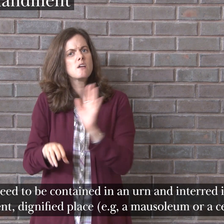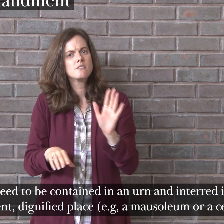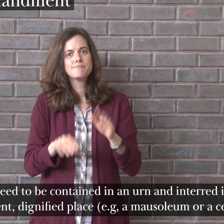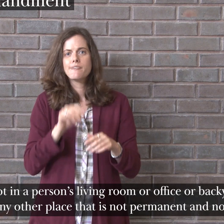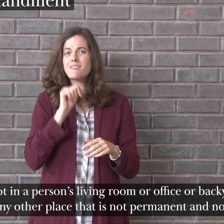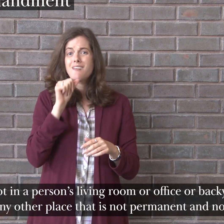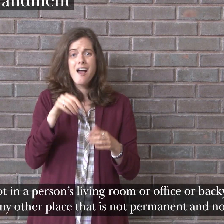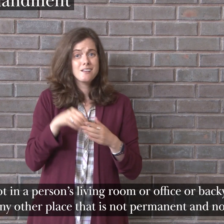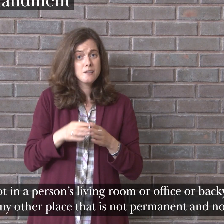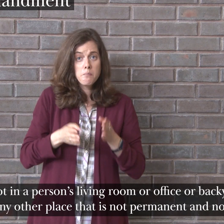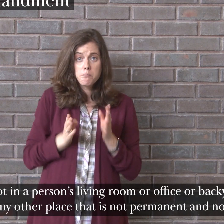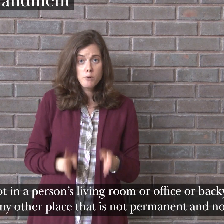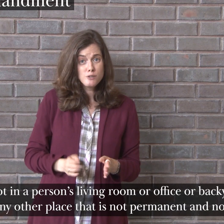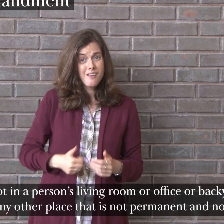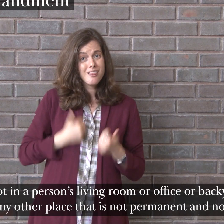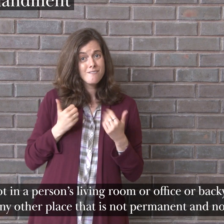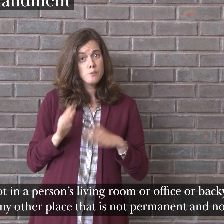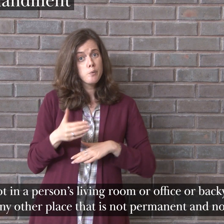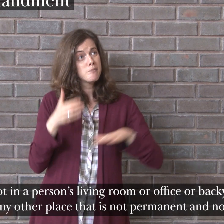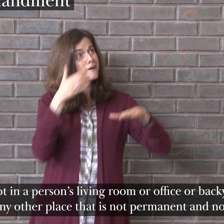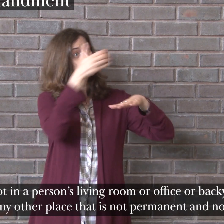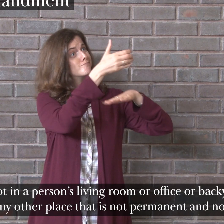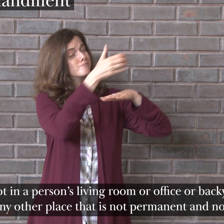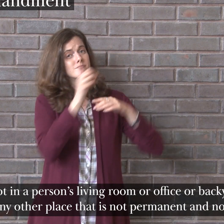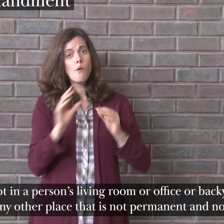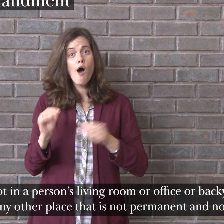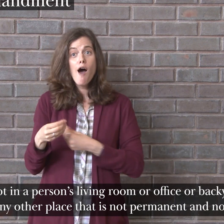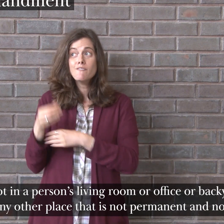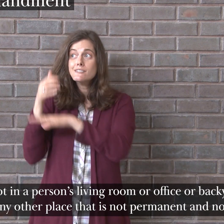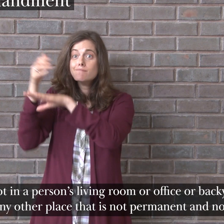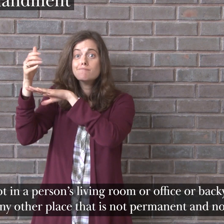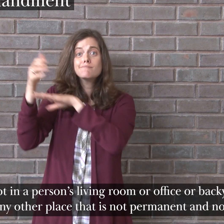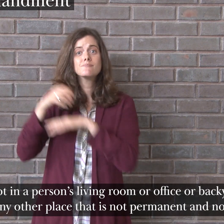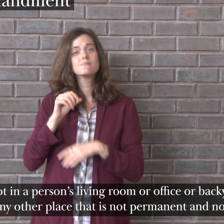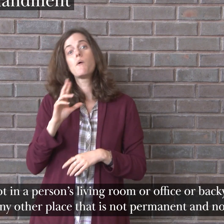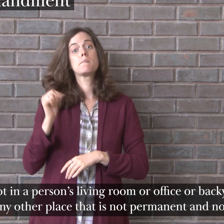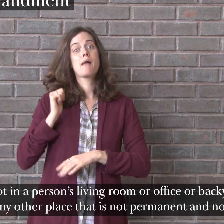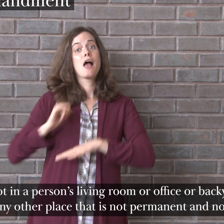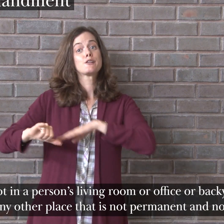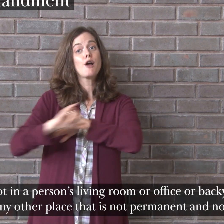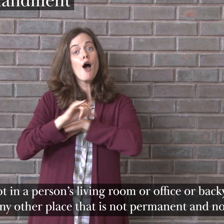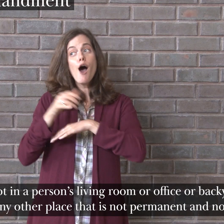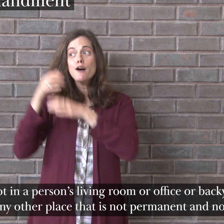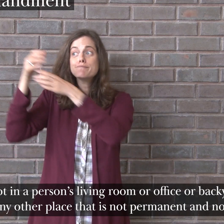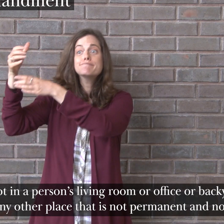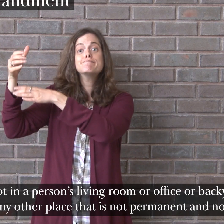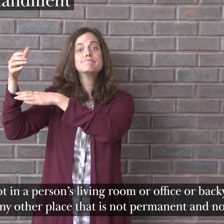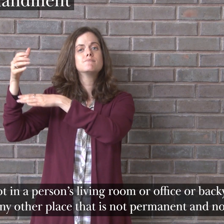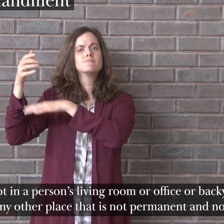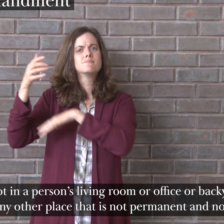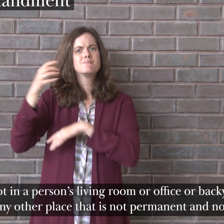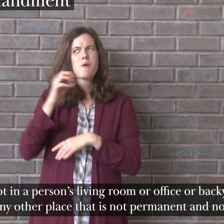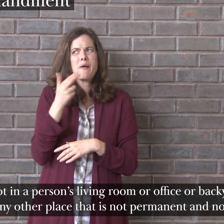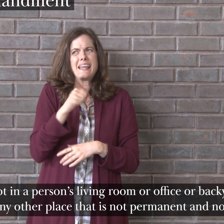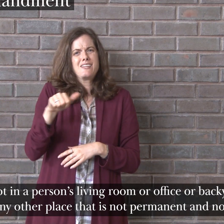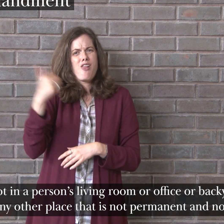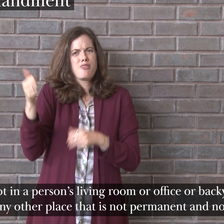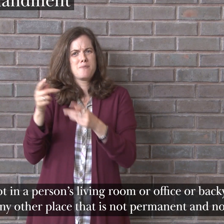Not in a person's living room or office or backyard or any other place